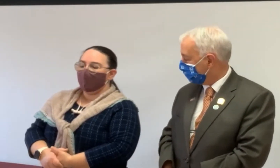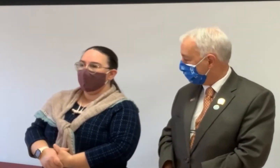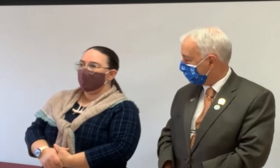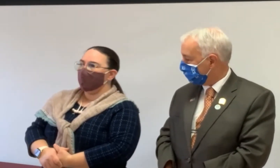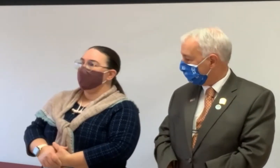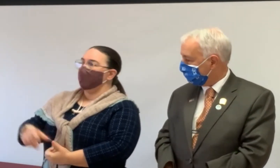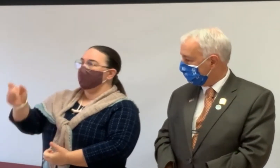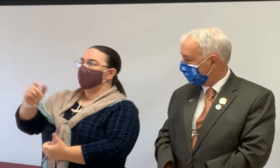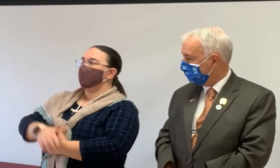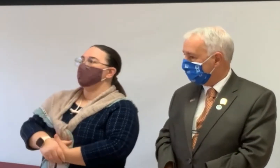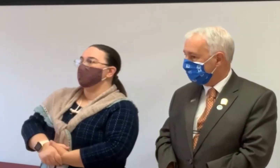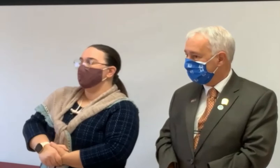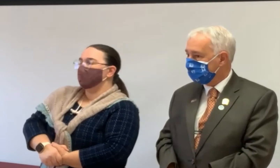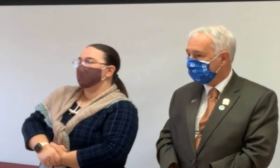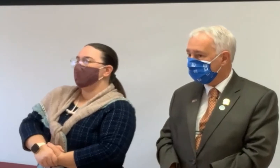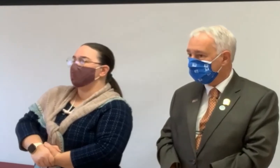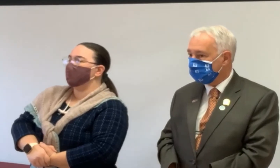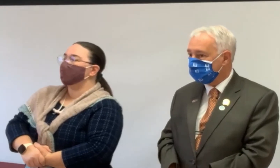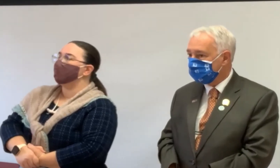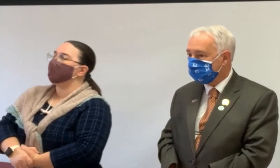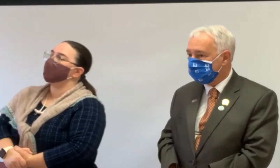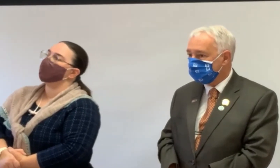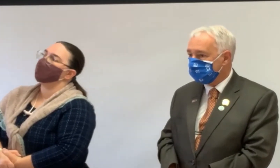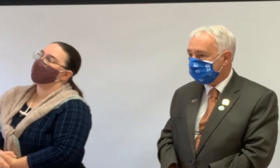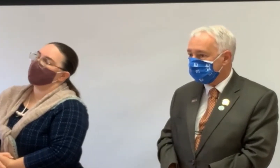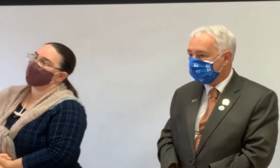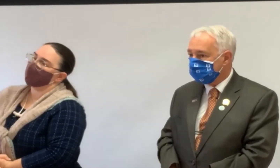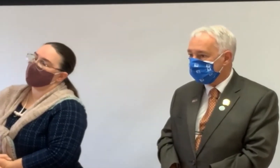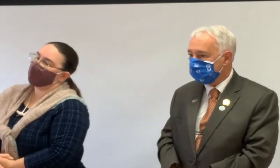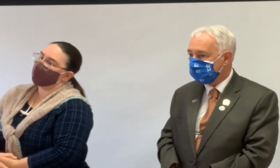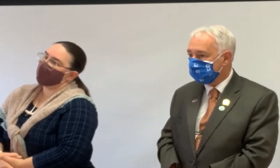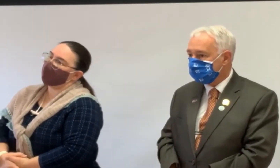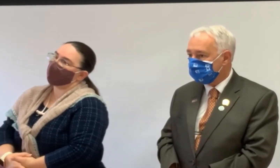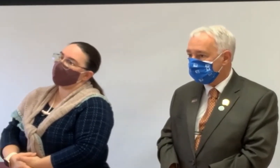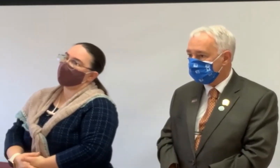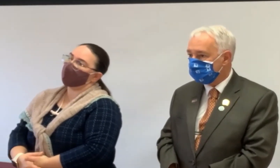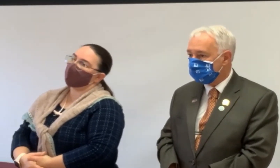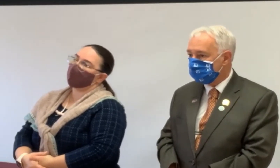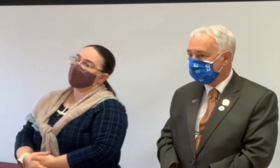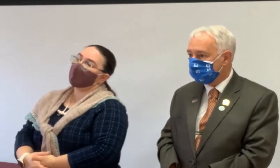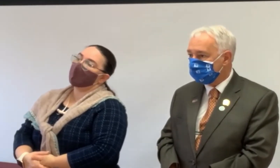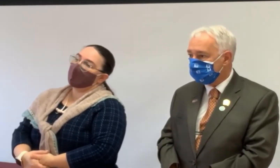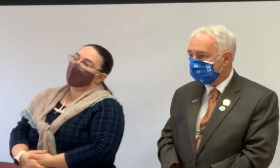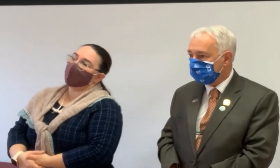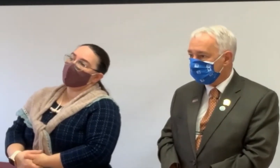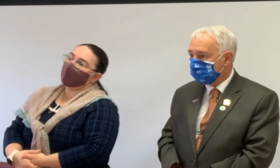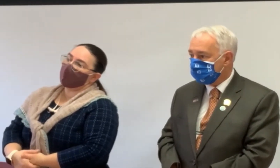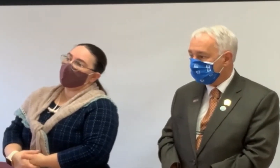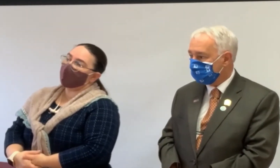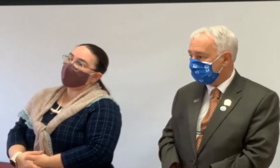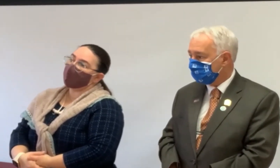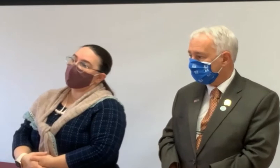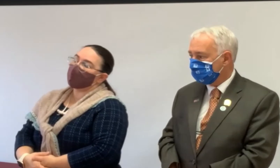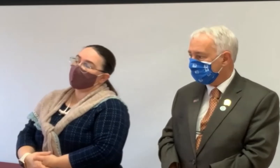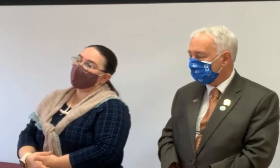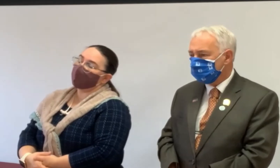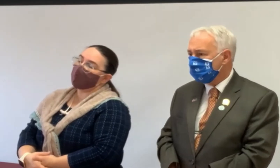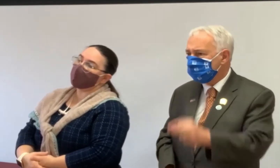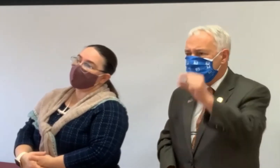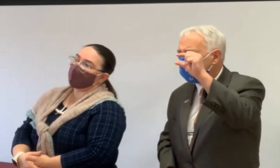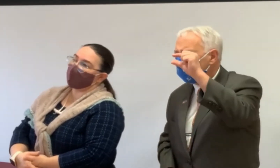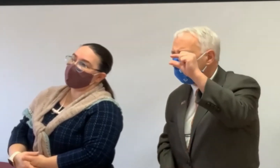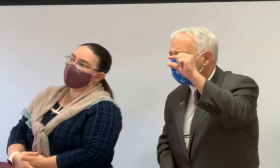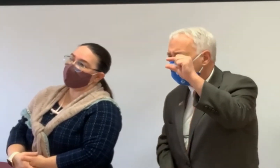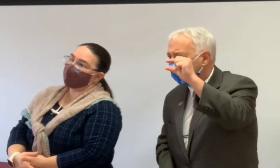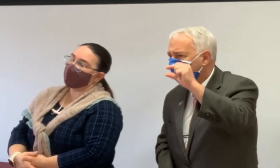And again, oh yeah. Questions? Is the interest rate going to reverse mortgage higher than banks? It will be a little higher than a